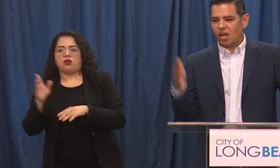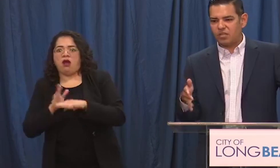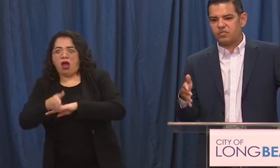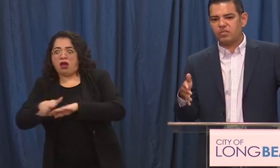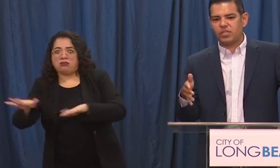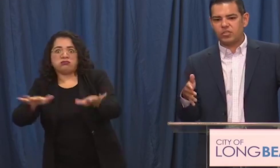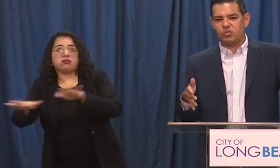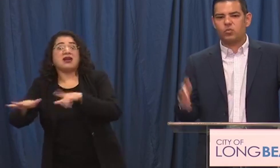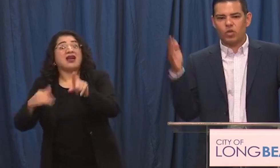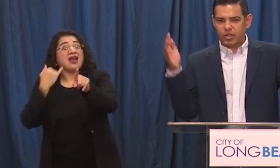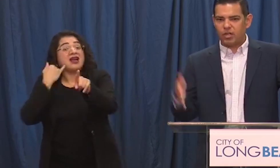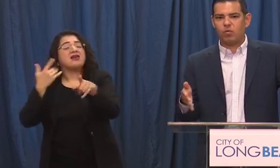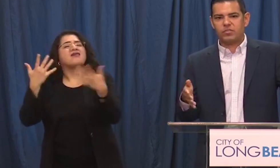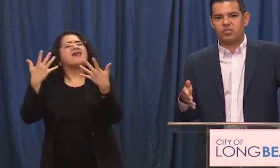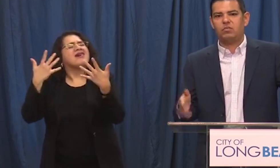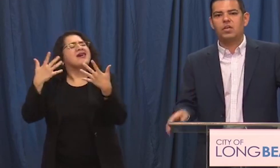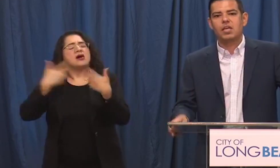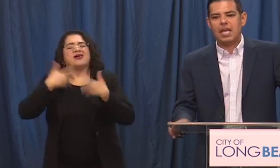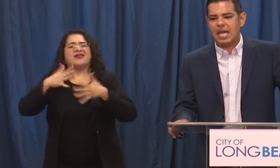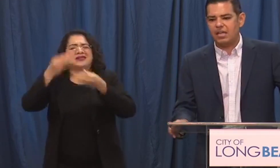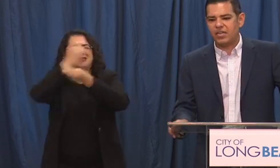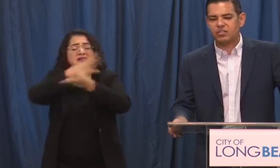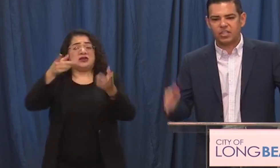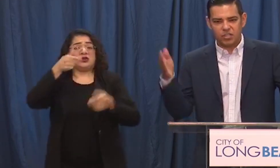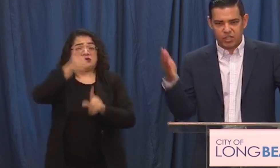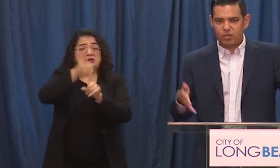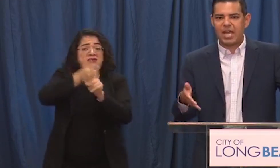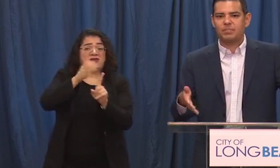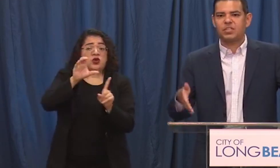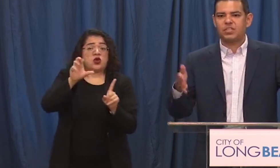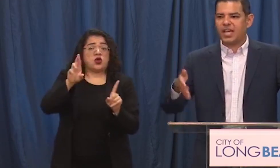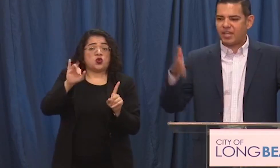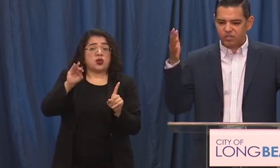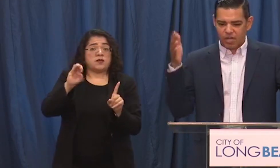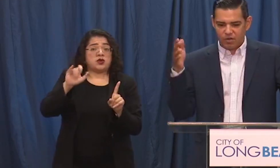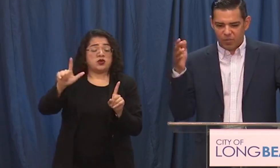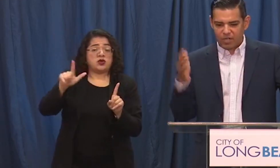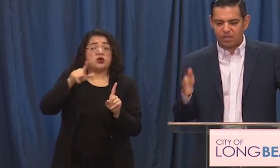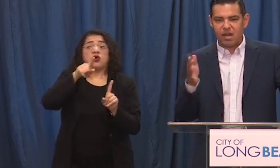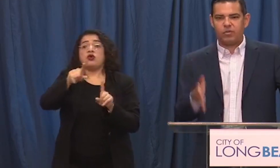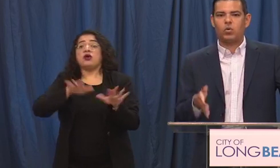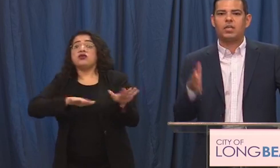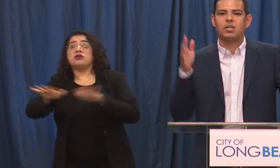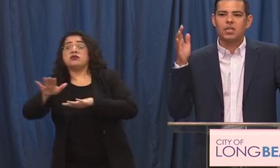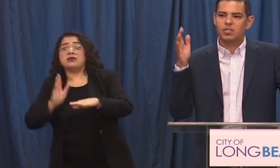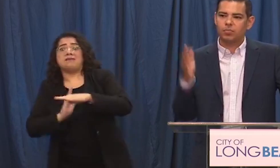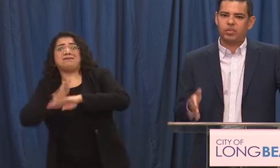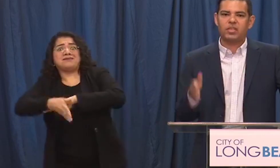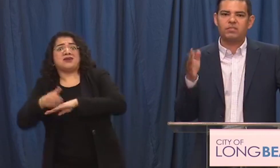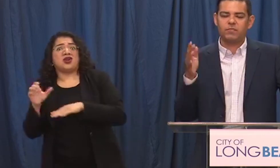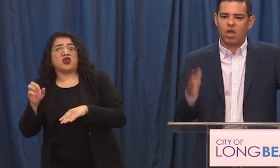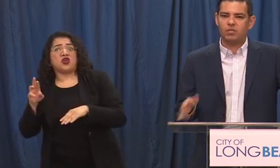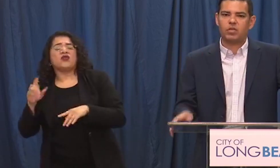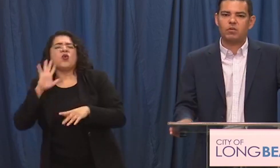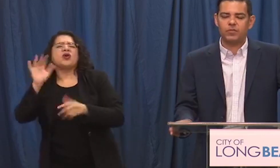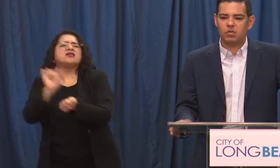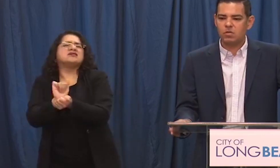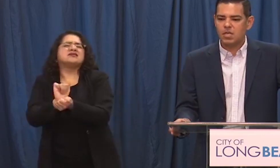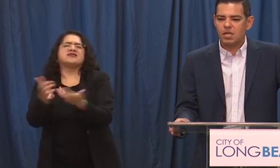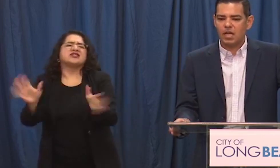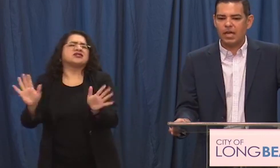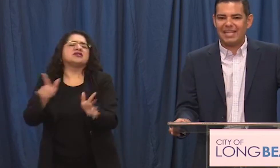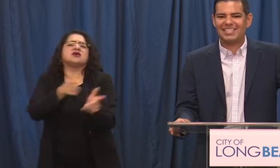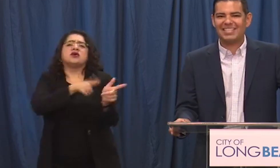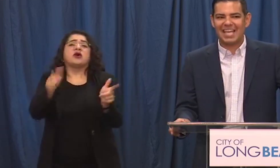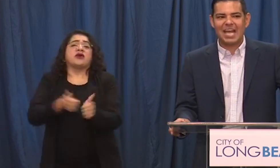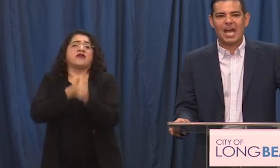to cause issues we're going to arrest you and that's going to continue to happen today i recommend everyone to please follow the curfew